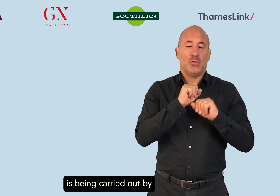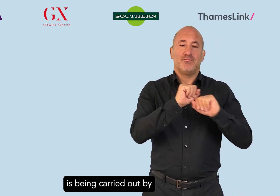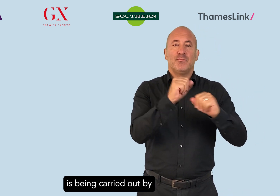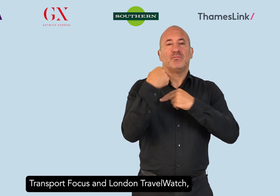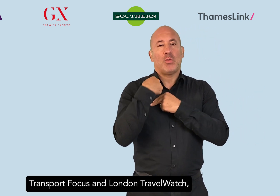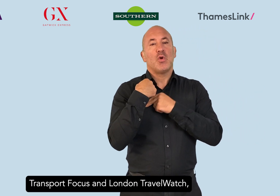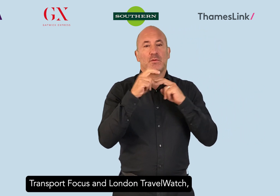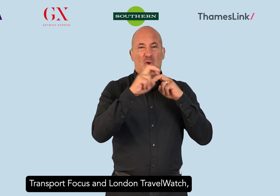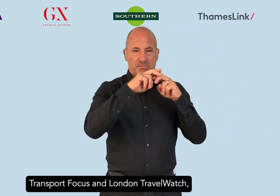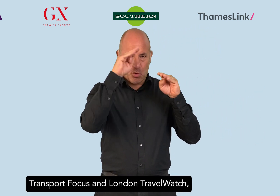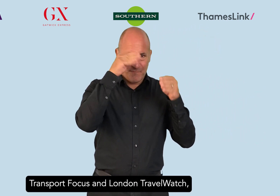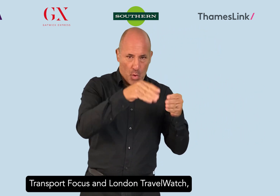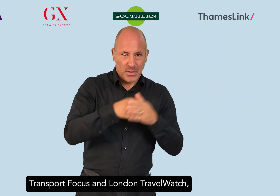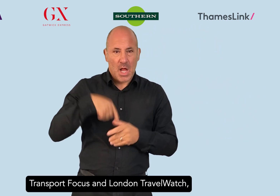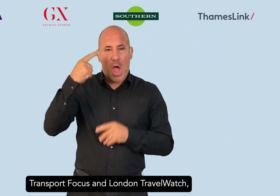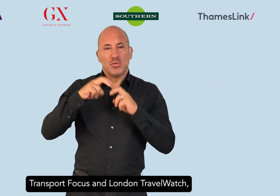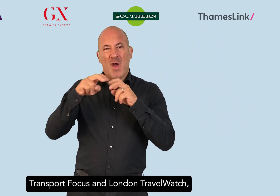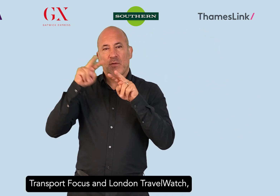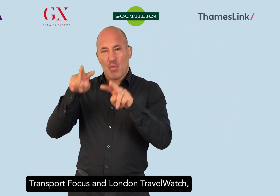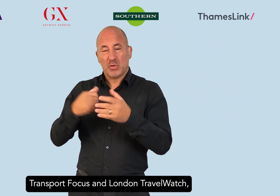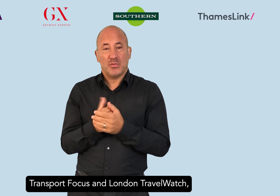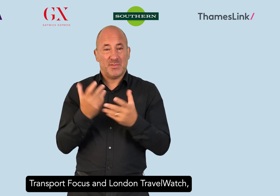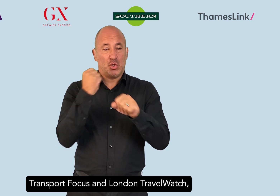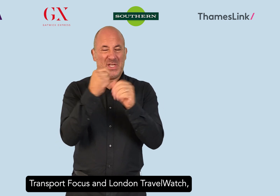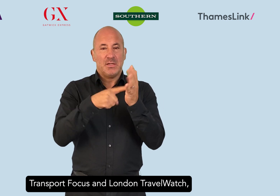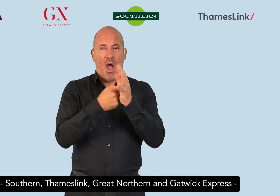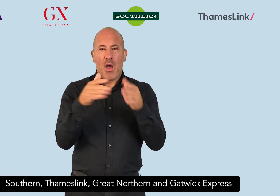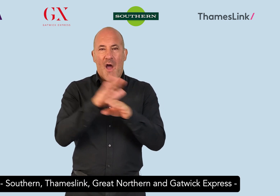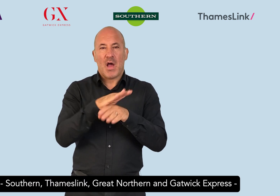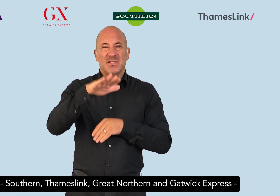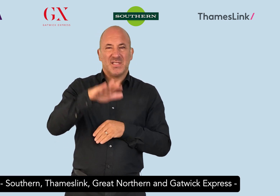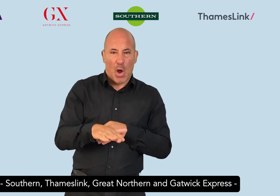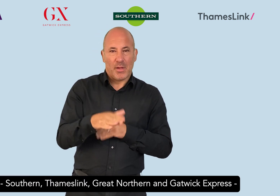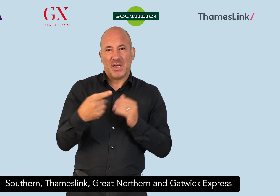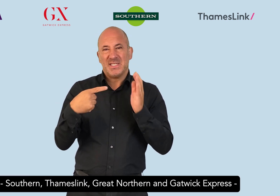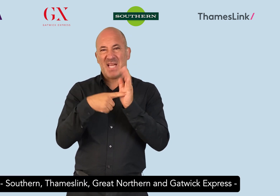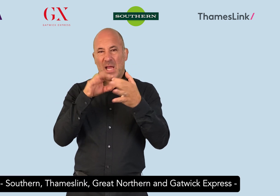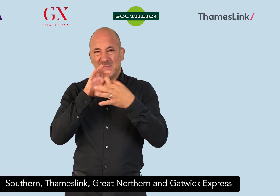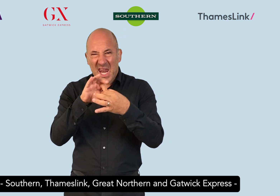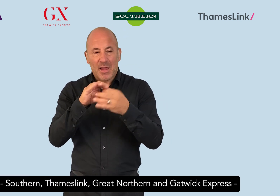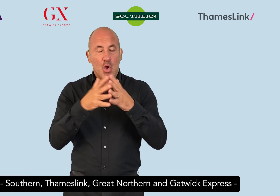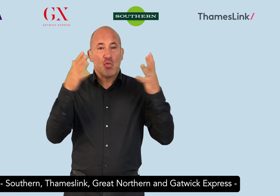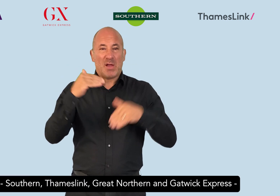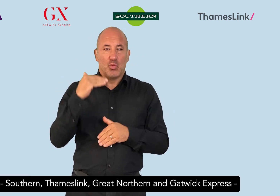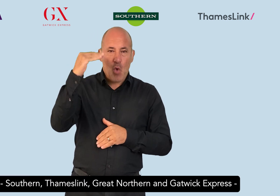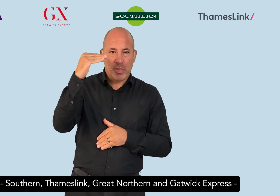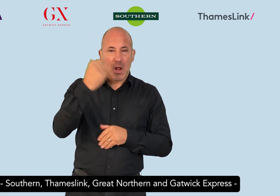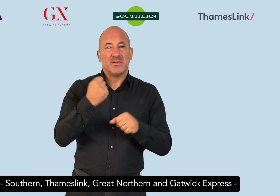out by Transport Focus and London Travel Watch, GTR, Southern, Thameslink, Great Northern and Gatwick